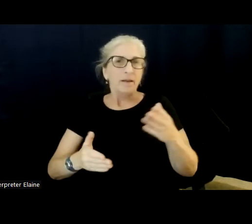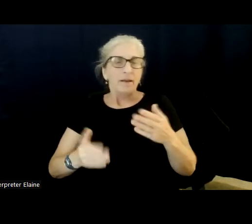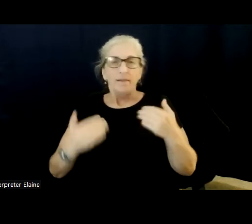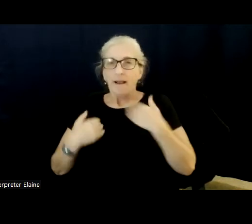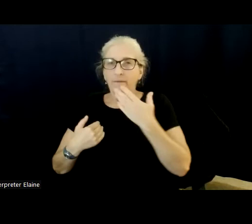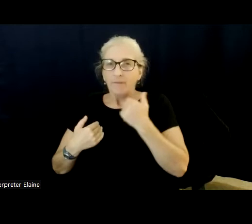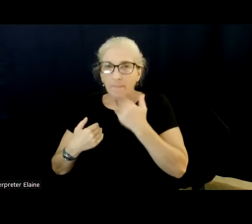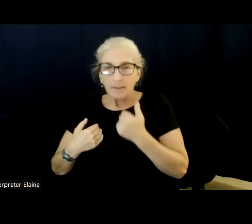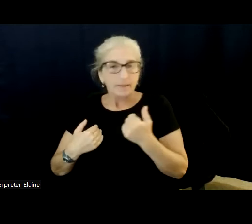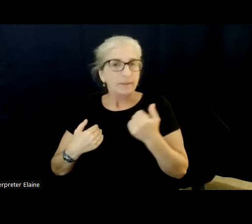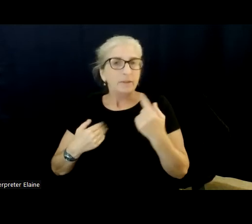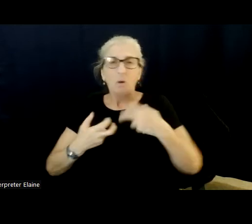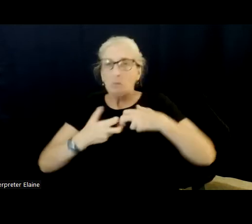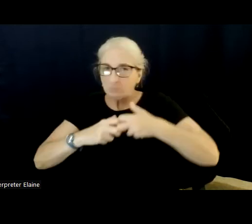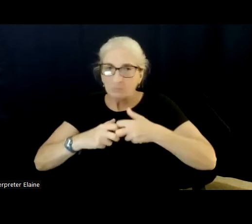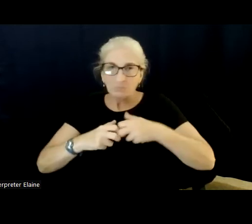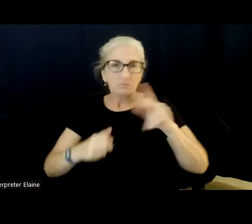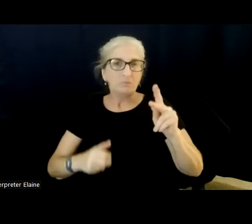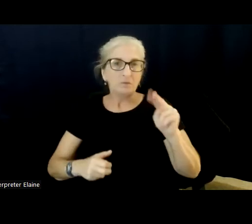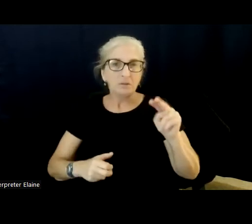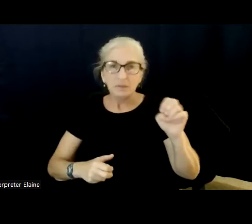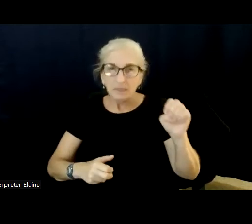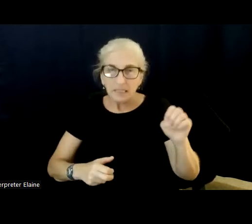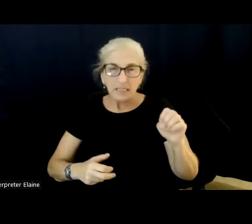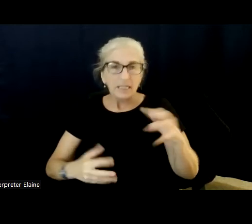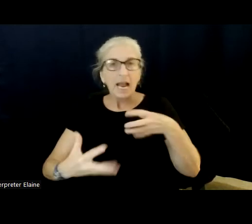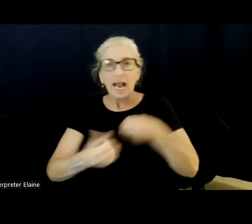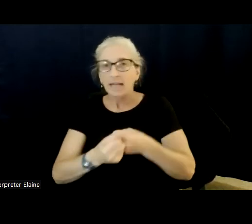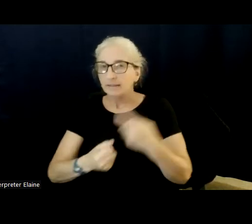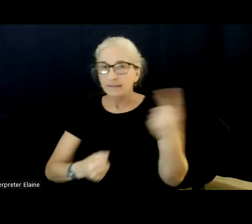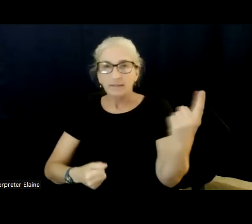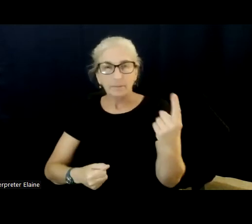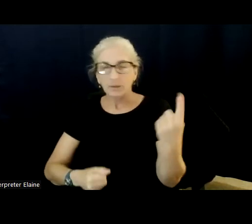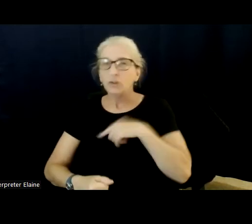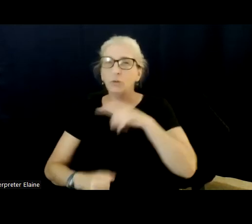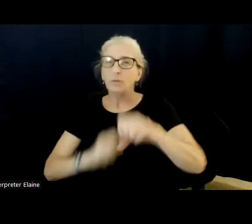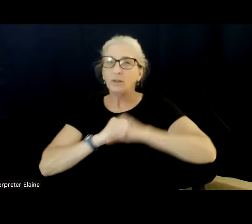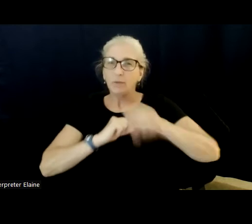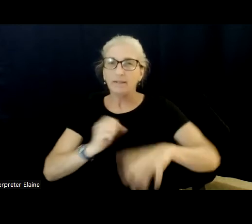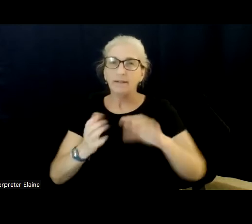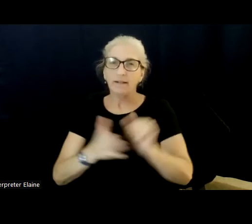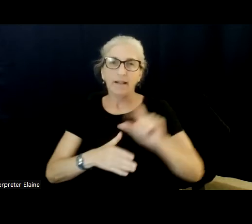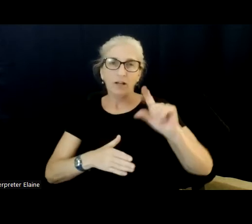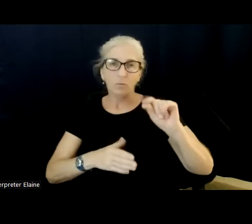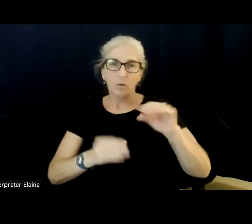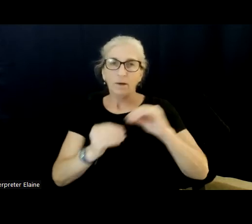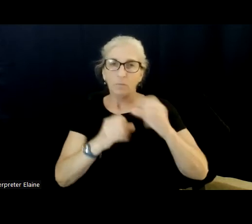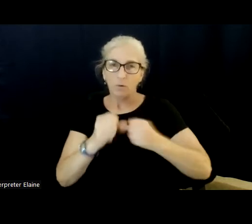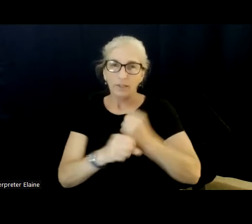happens to your knee. So we need to be able to really extend that another 20 years. And I've asked to be a co-sponsor of that legislation.